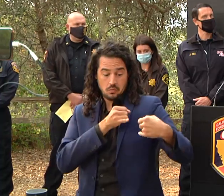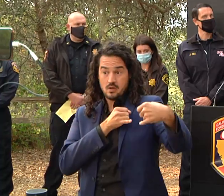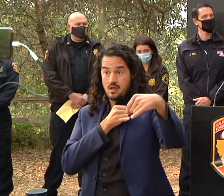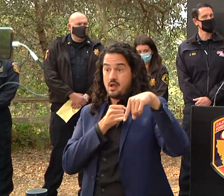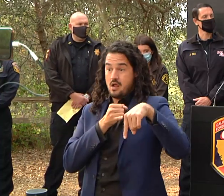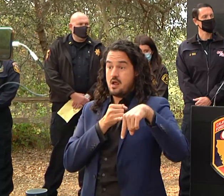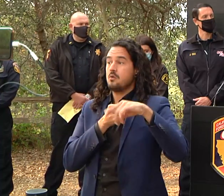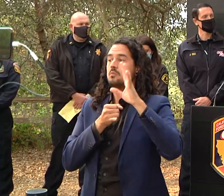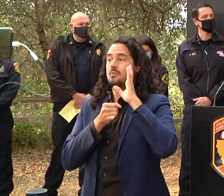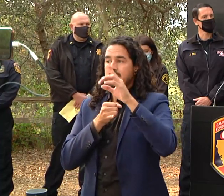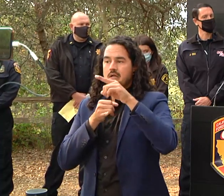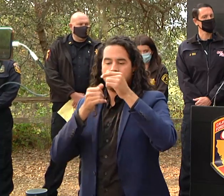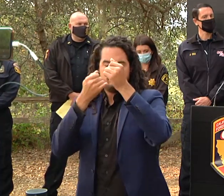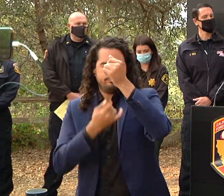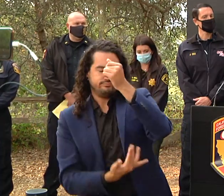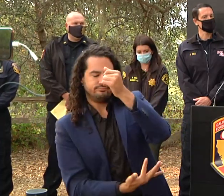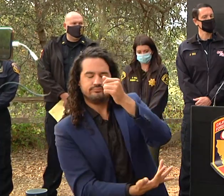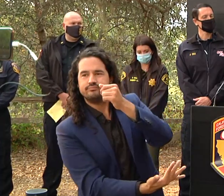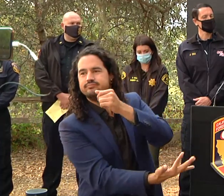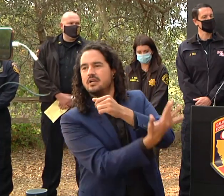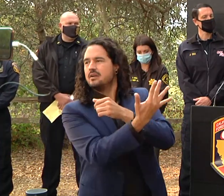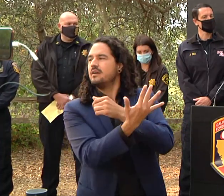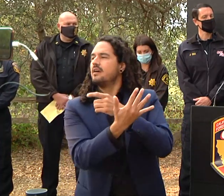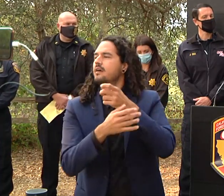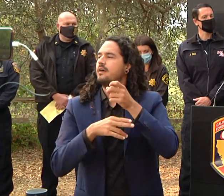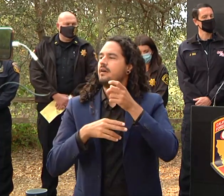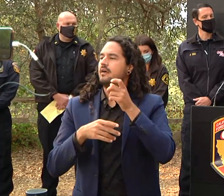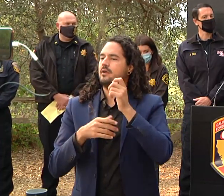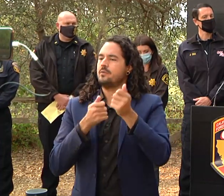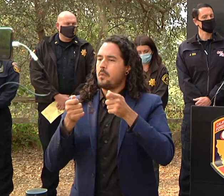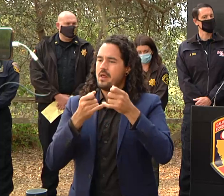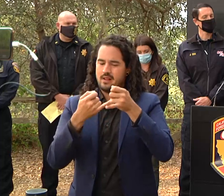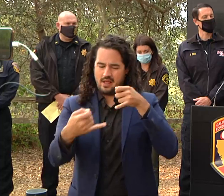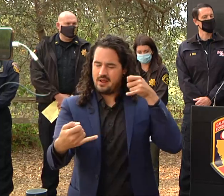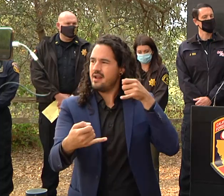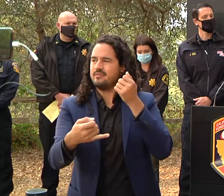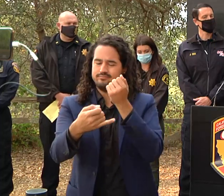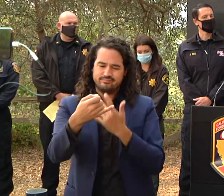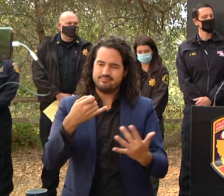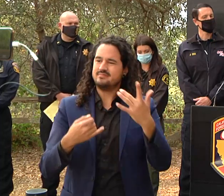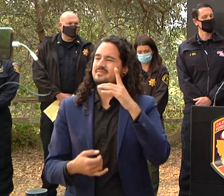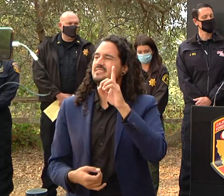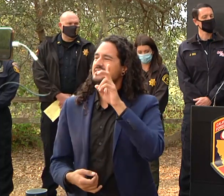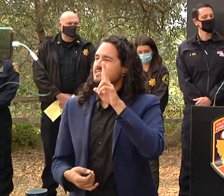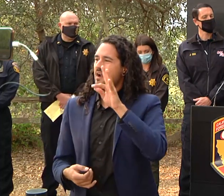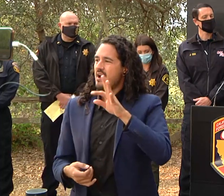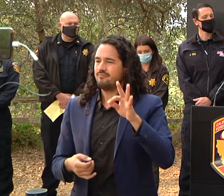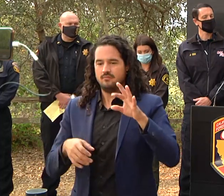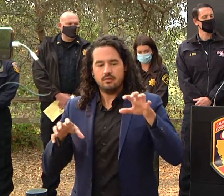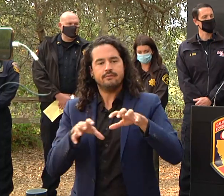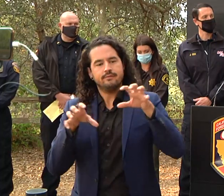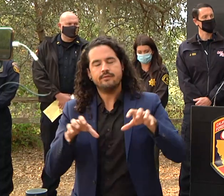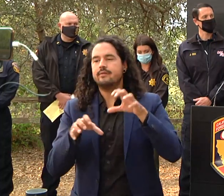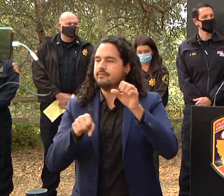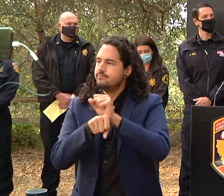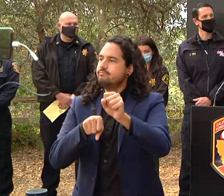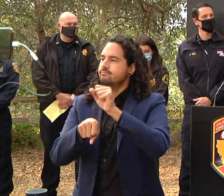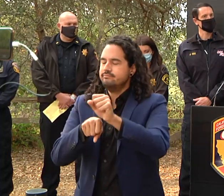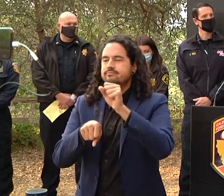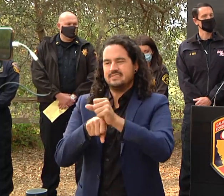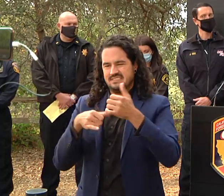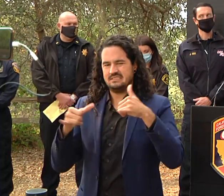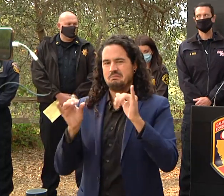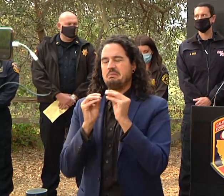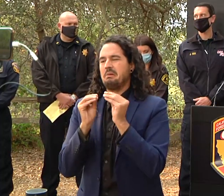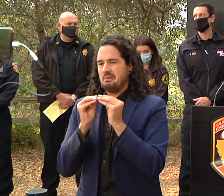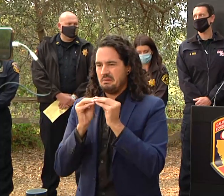lines so with the heavy patrol and mop up going on there they're picking that stuff up with the population repopulating